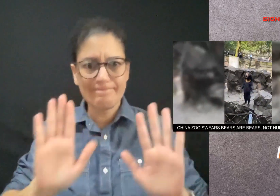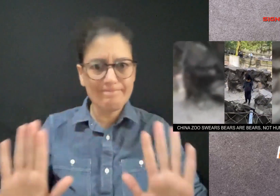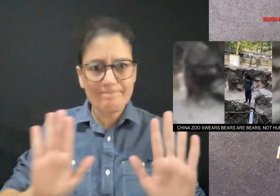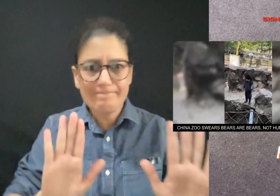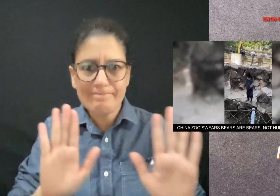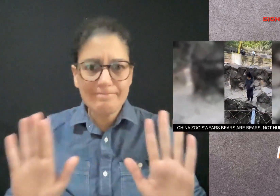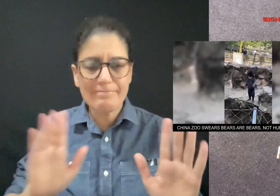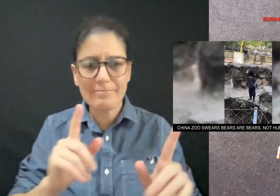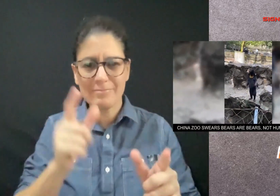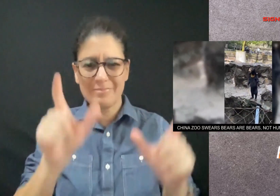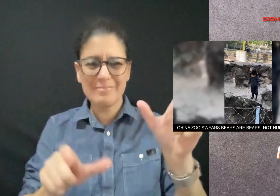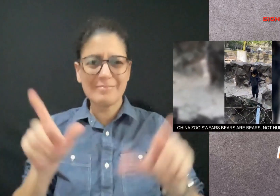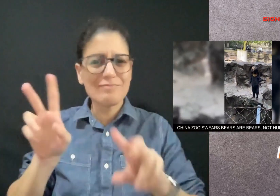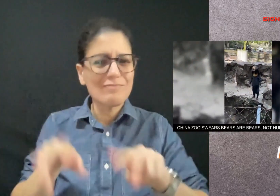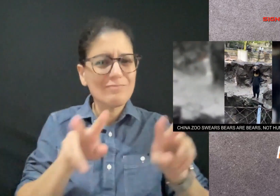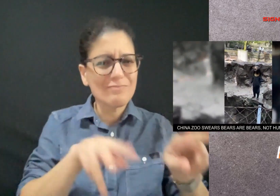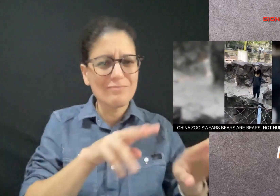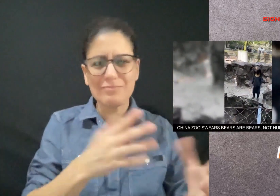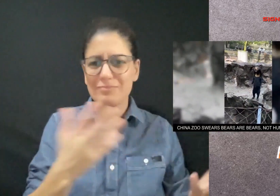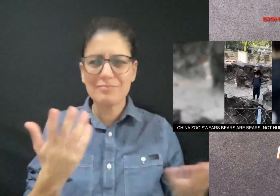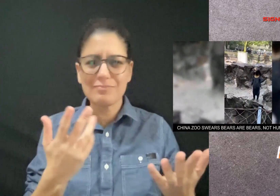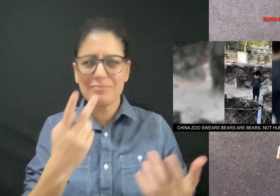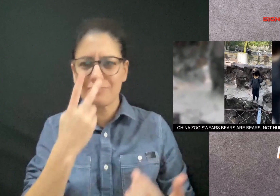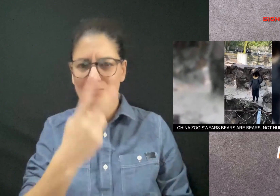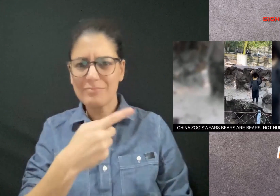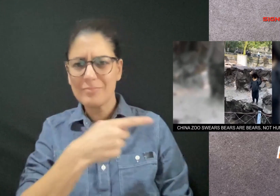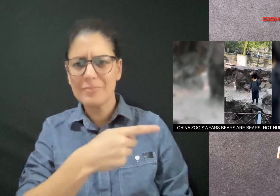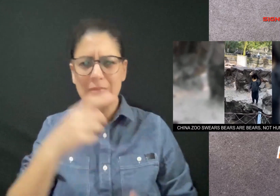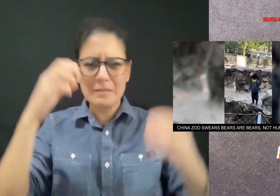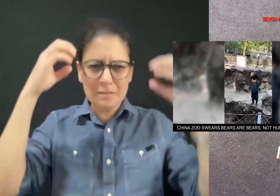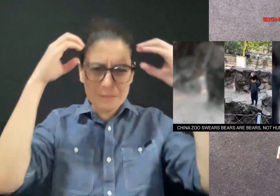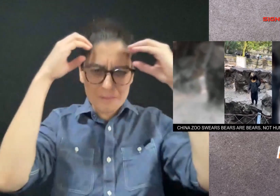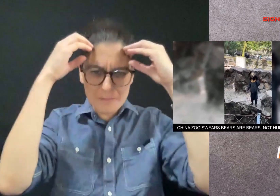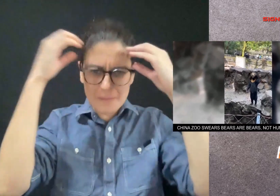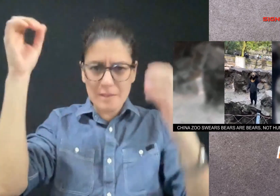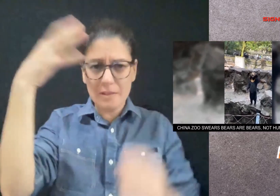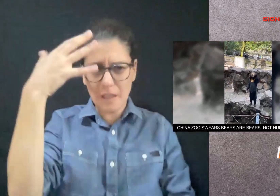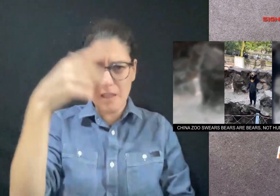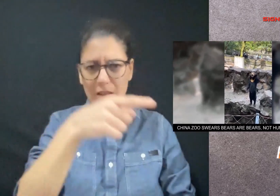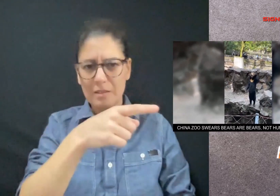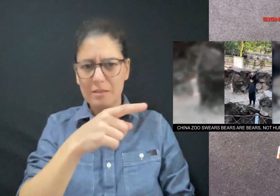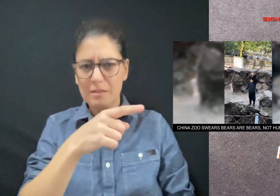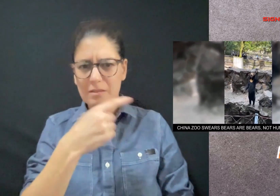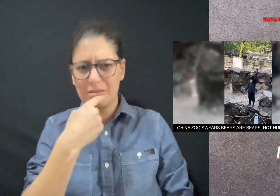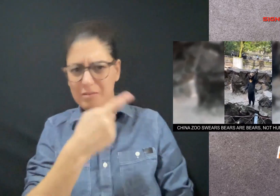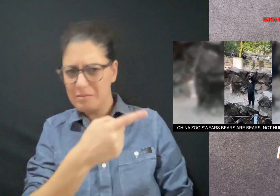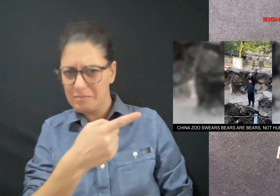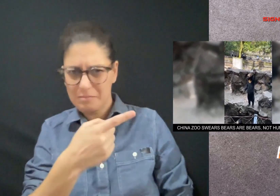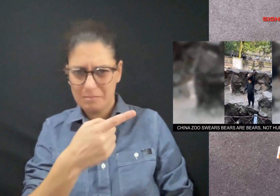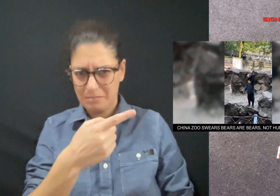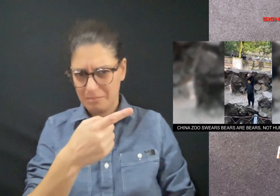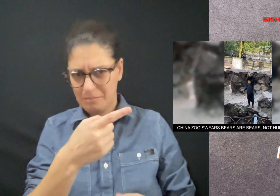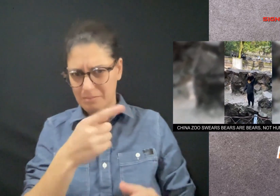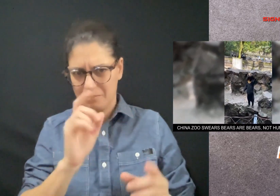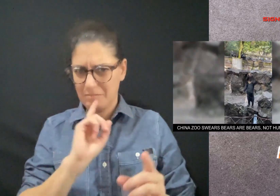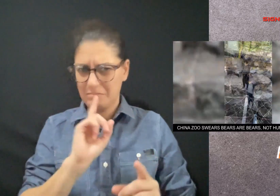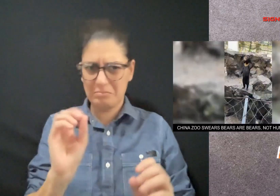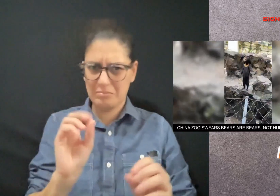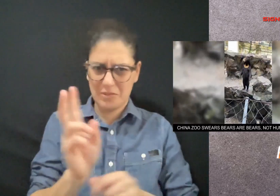Officials at China Zoo are trying to reassure visitors that their sun bears are not people dressed in